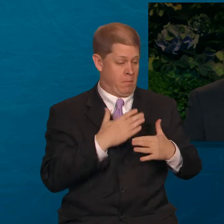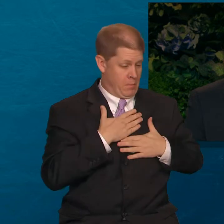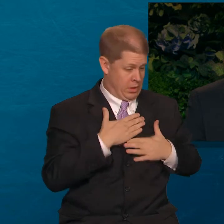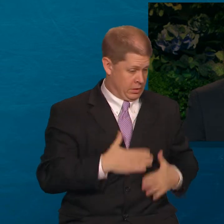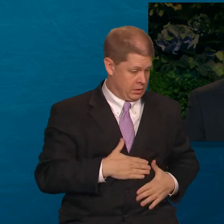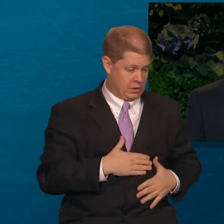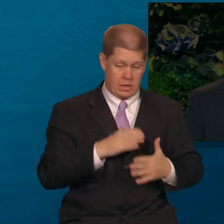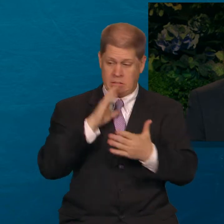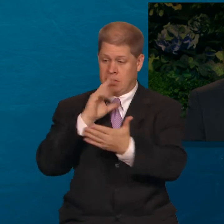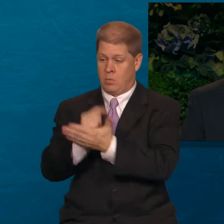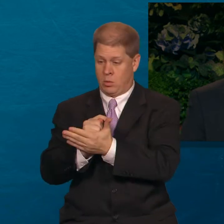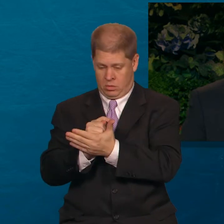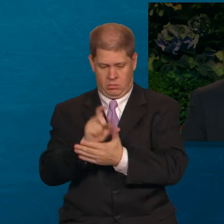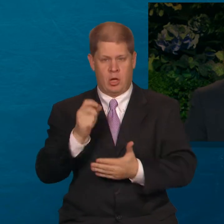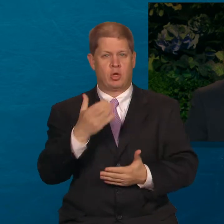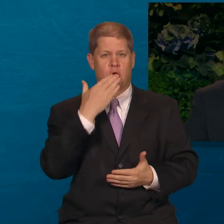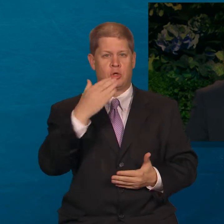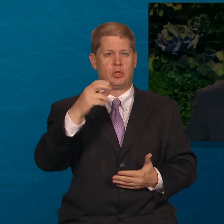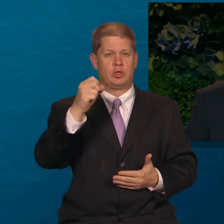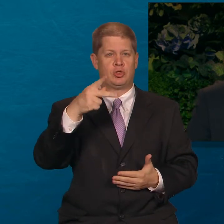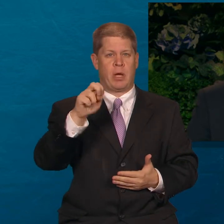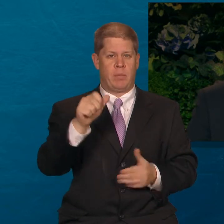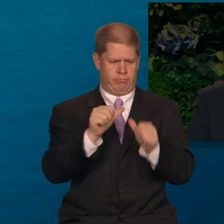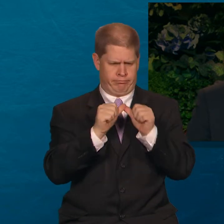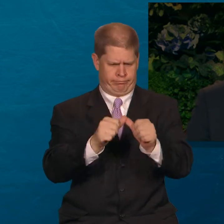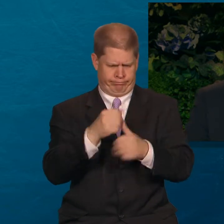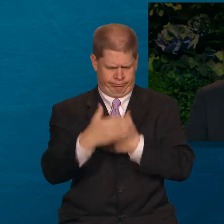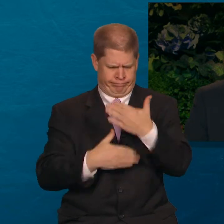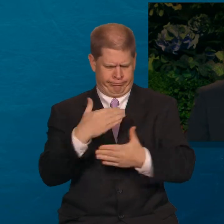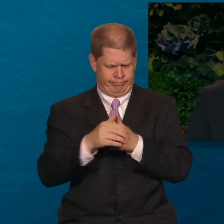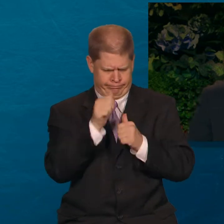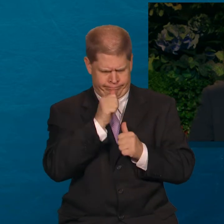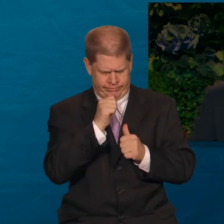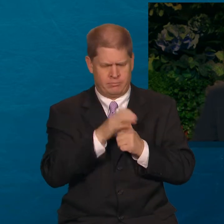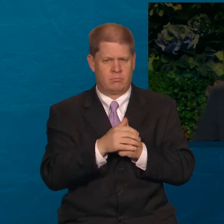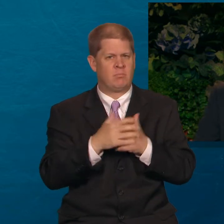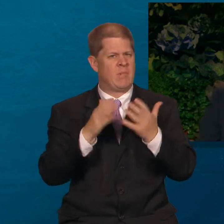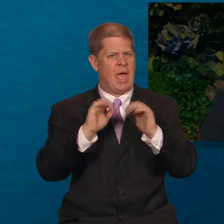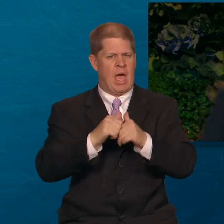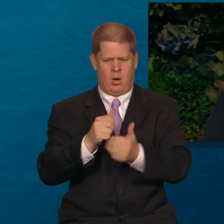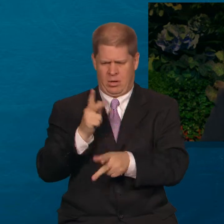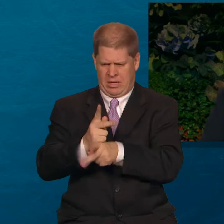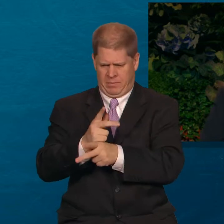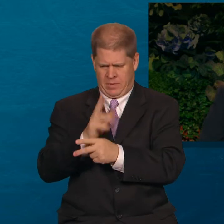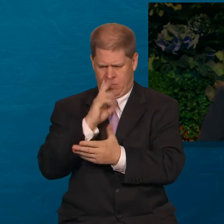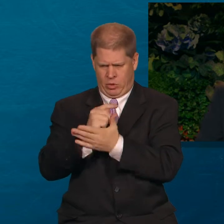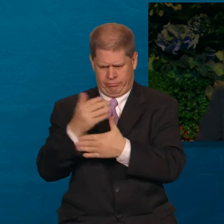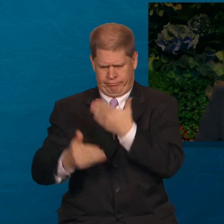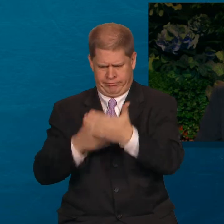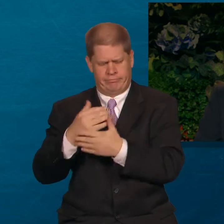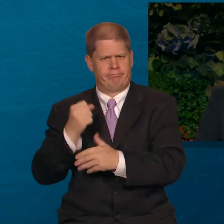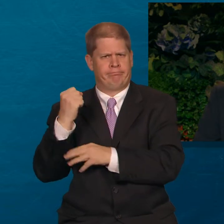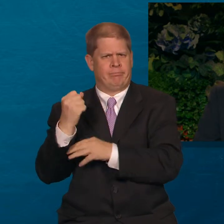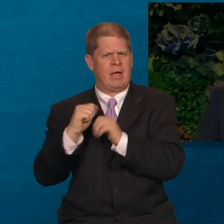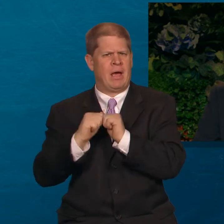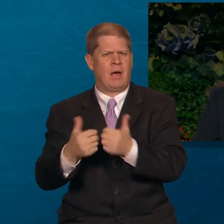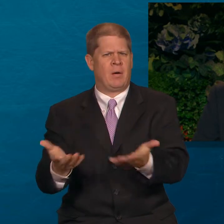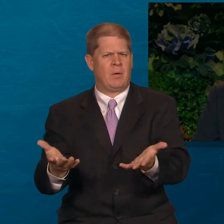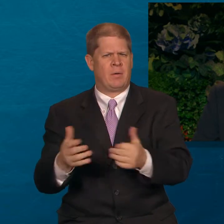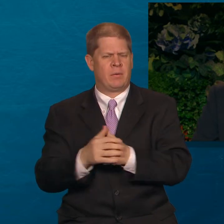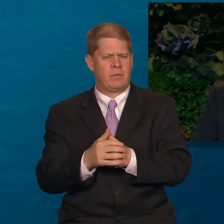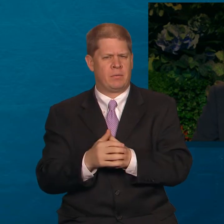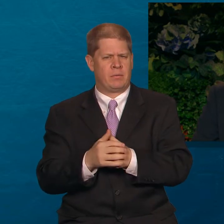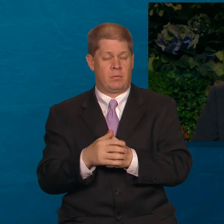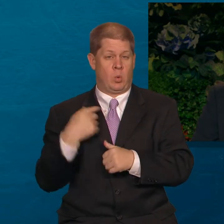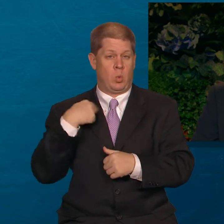needs to be in shape if you want it to endure. So how do we keep our testimonies in shape? We